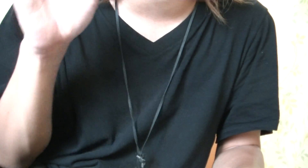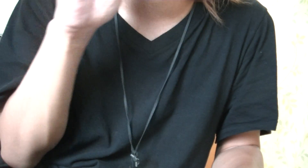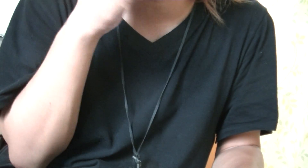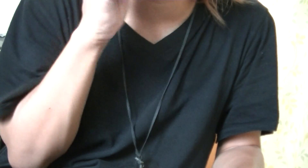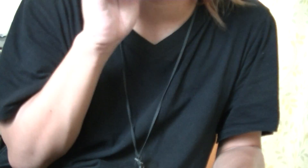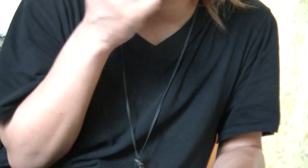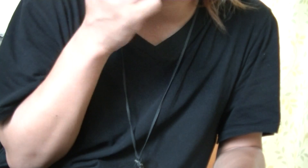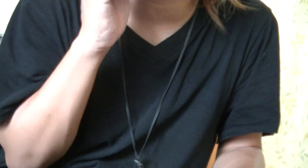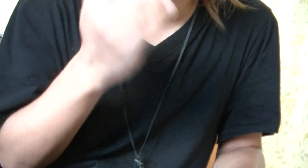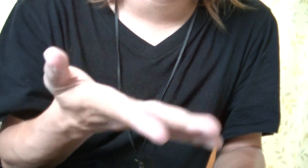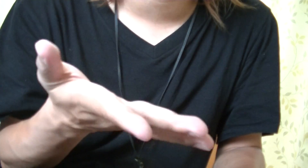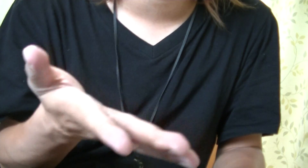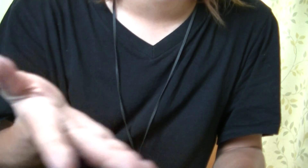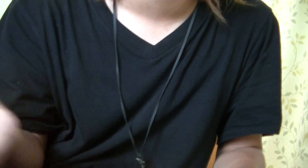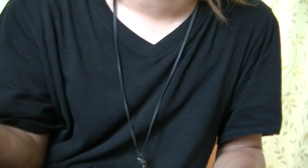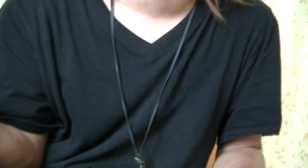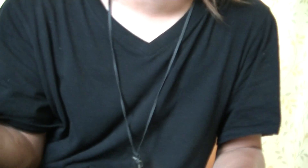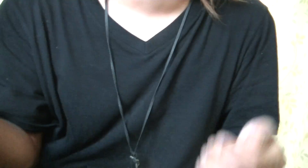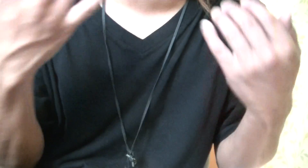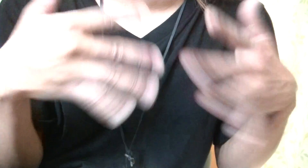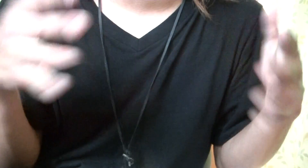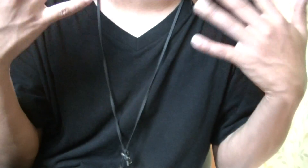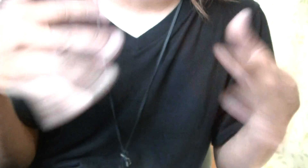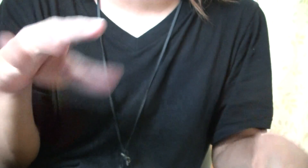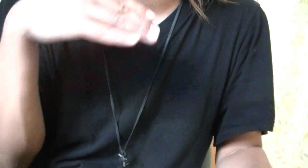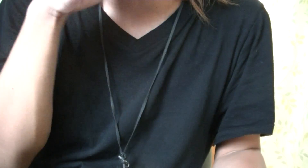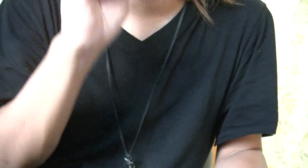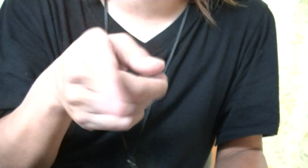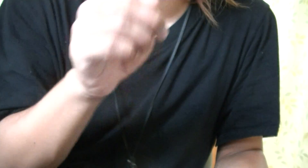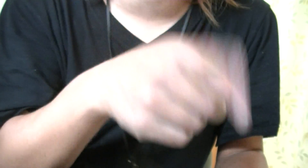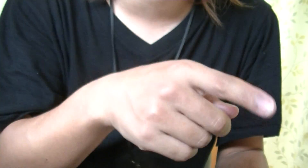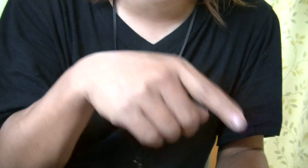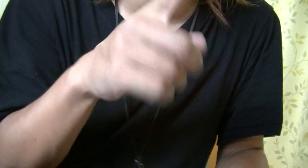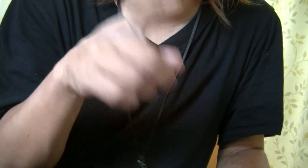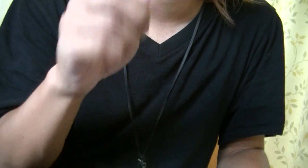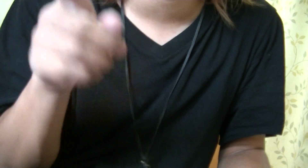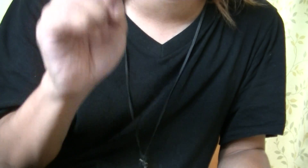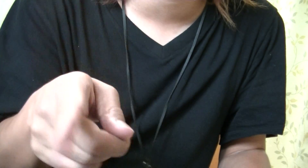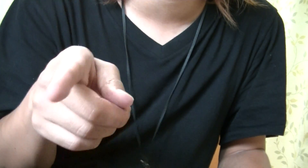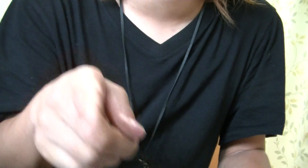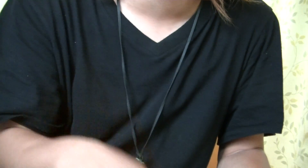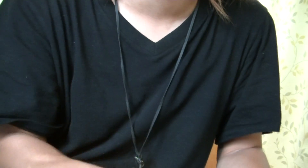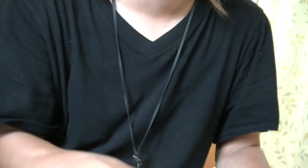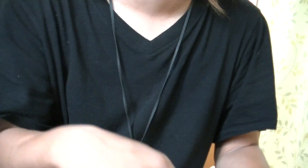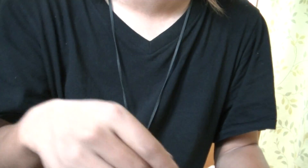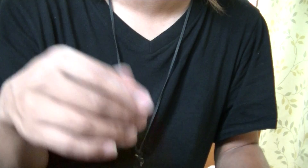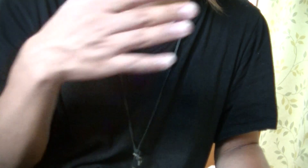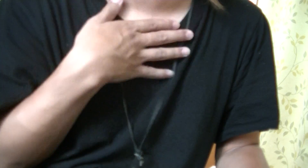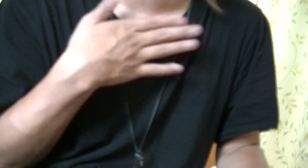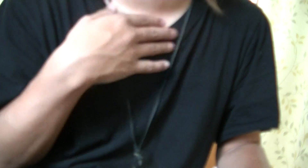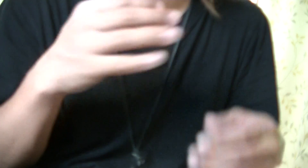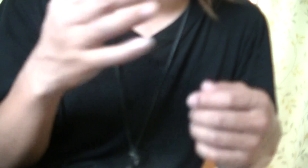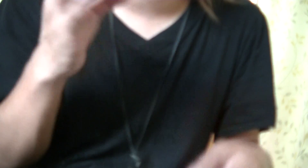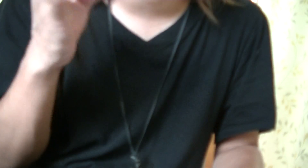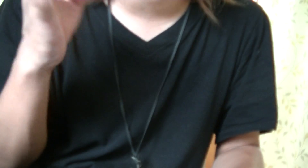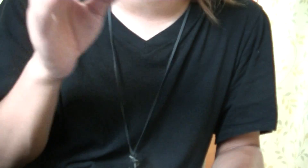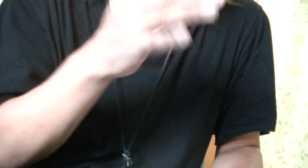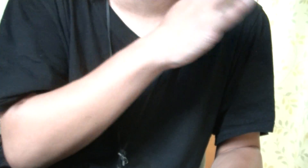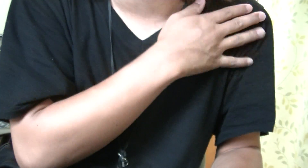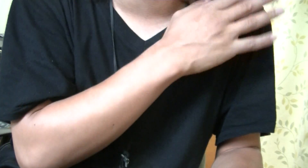it wasn't enough I'm like, fuck you, and I fucked up to say If I was pressure, I'd